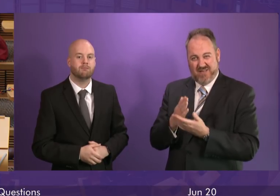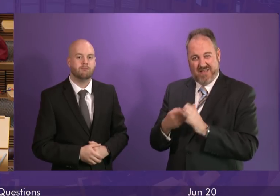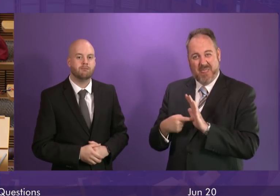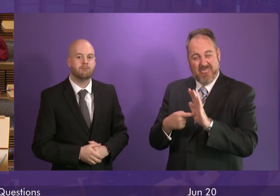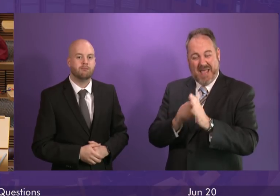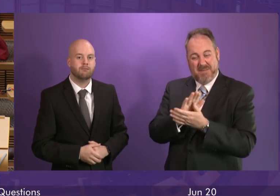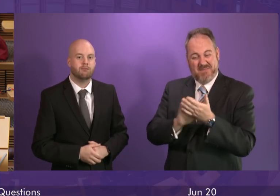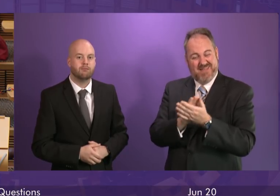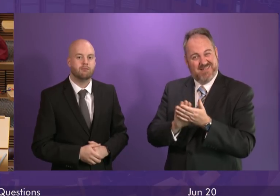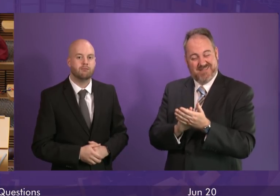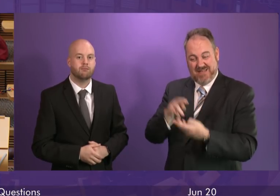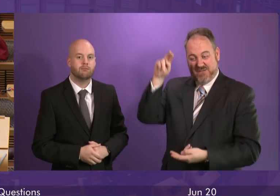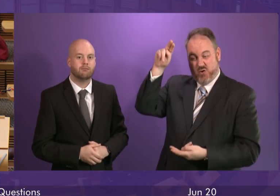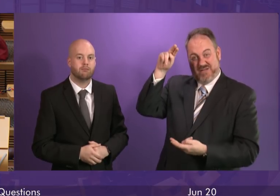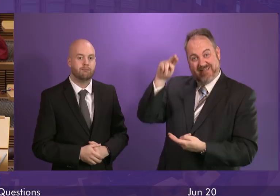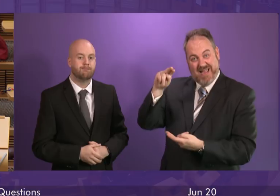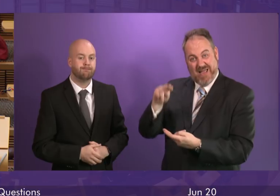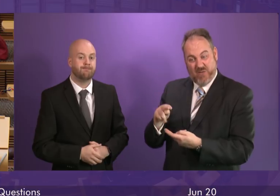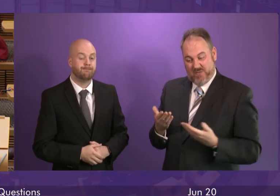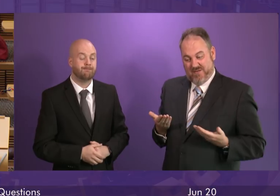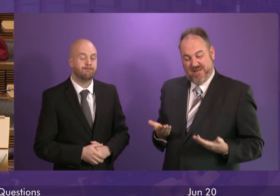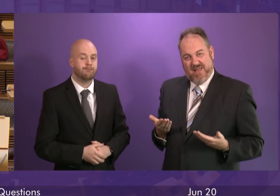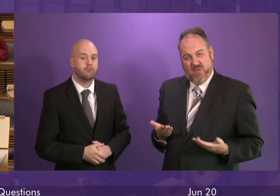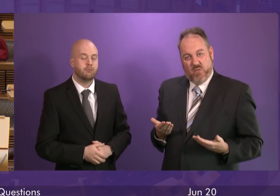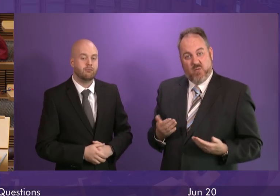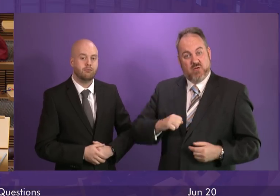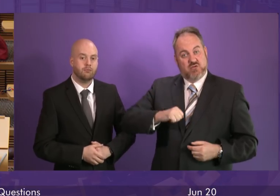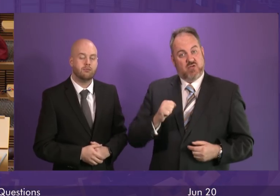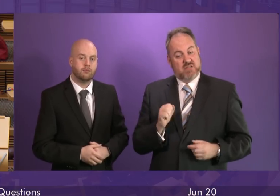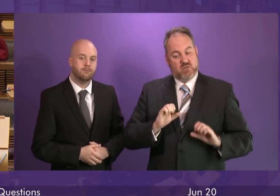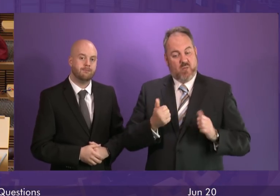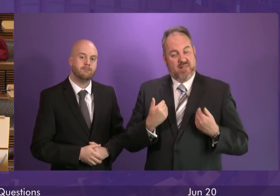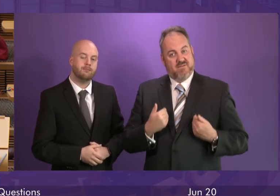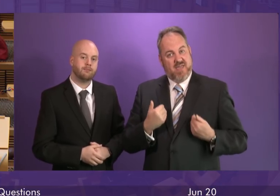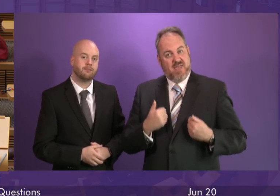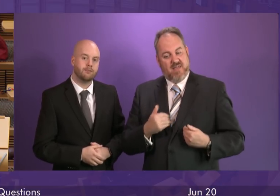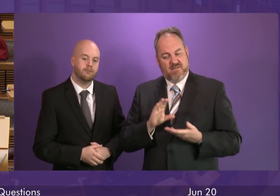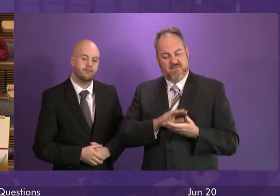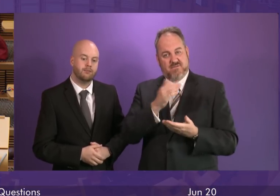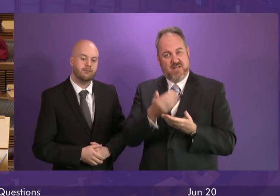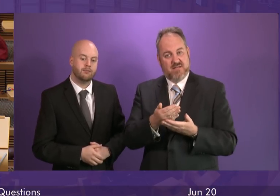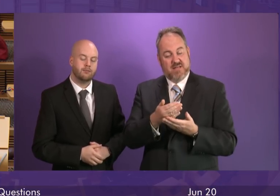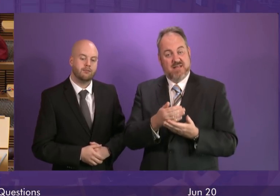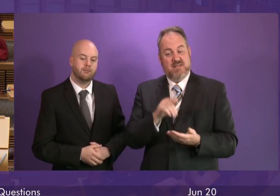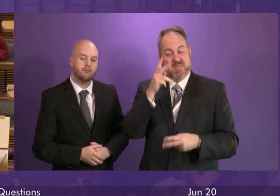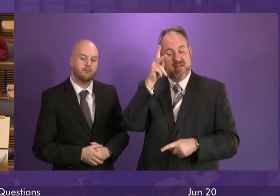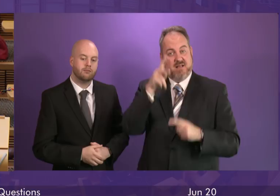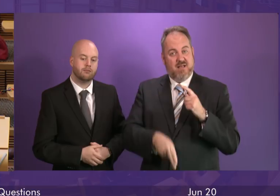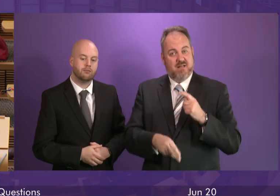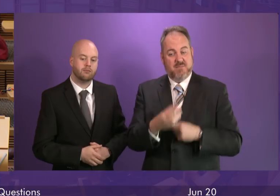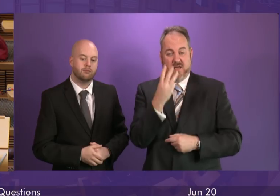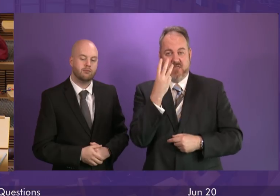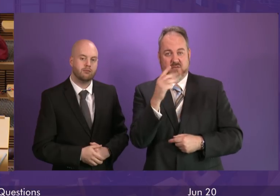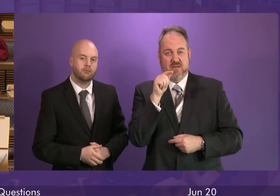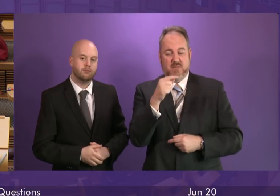terms cut. In fact the Scottish Welfare Fund has suffered a real terms cut of £3.5 million since